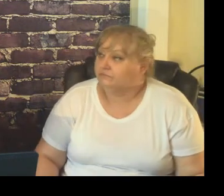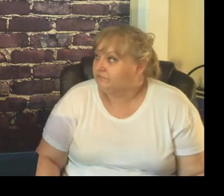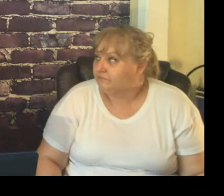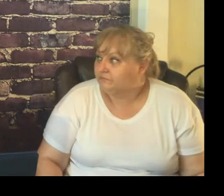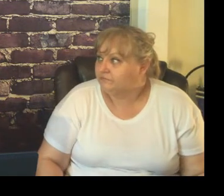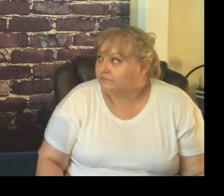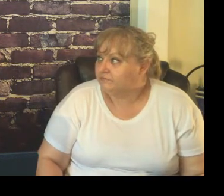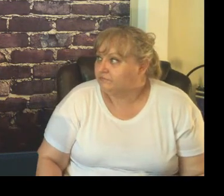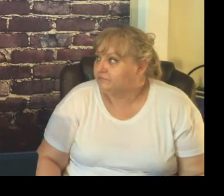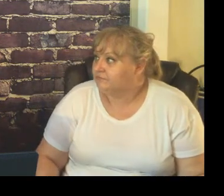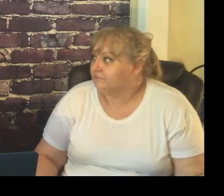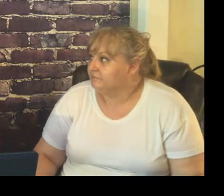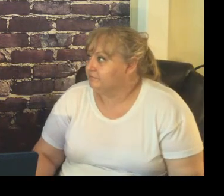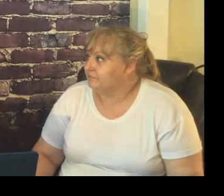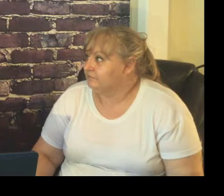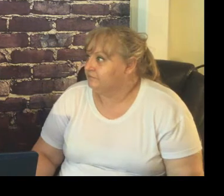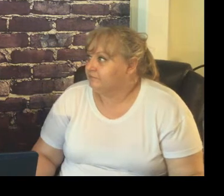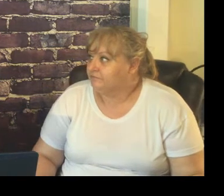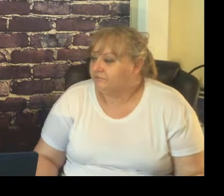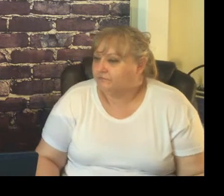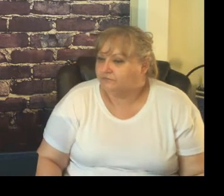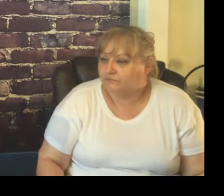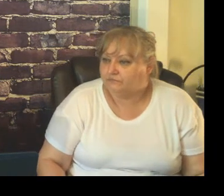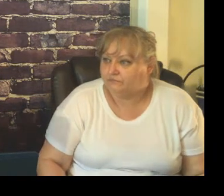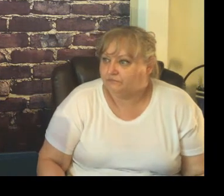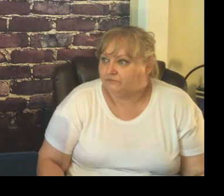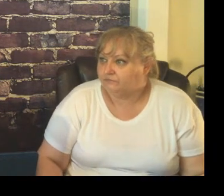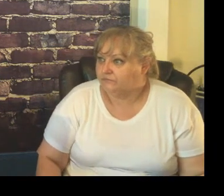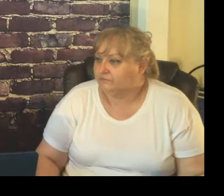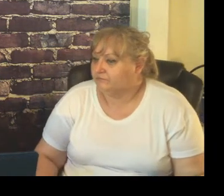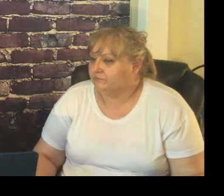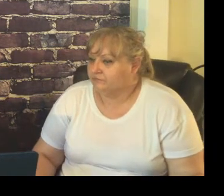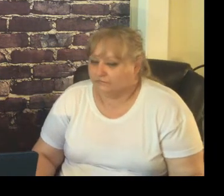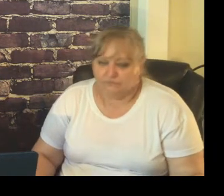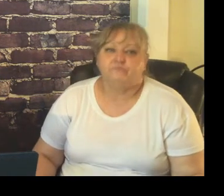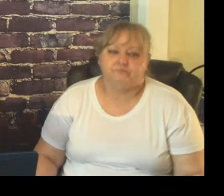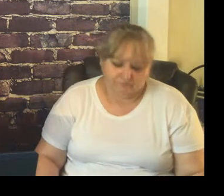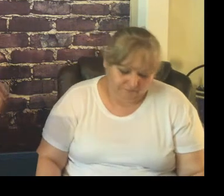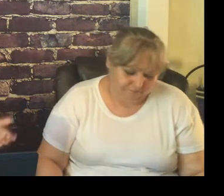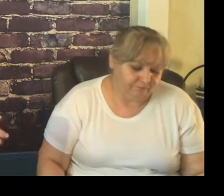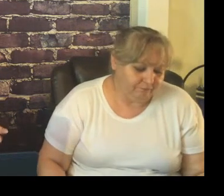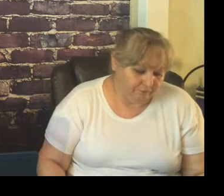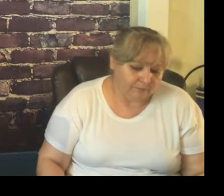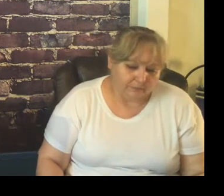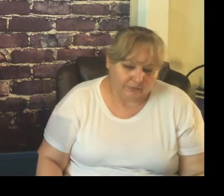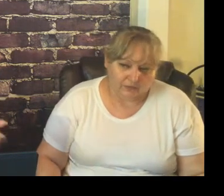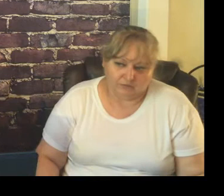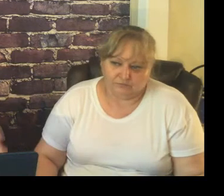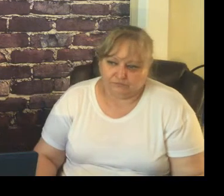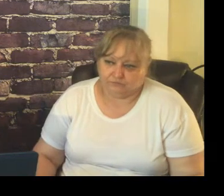wait till something goes terribly wrong or the student is 100% failing or about to fail before you reach out to